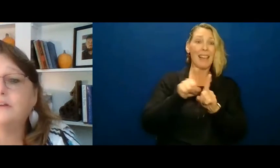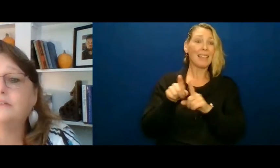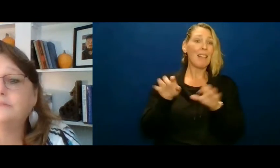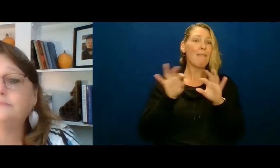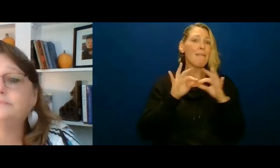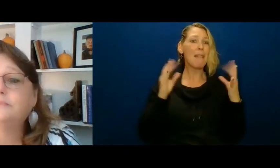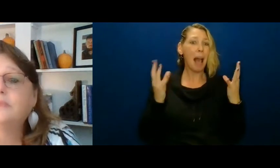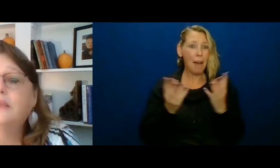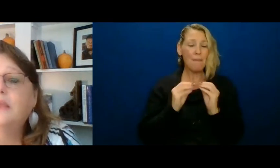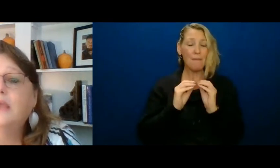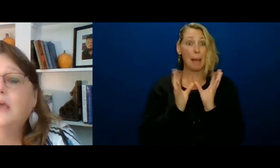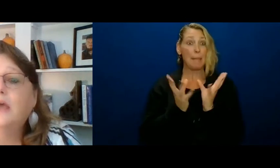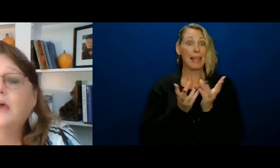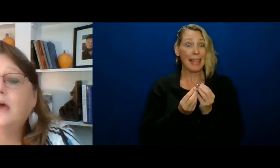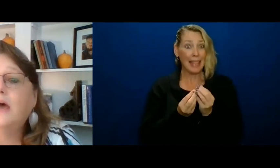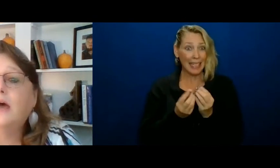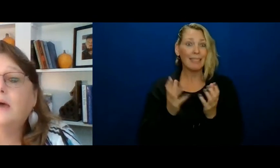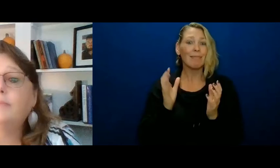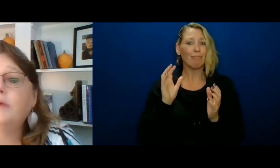son or daughter